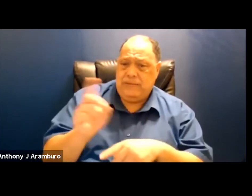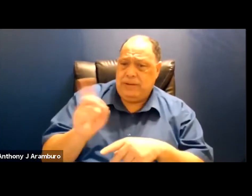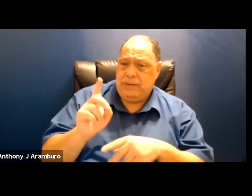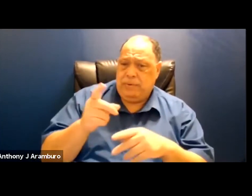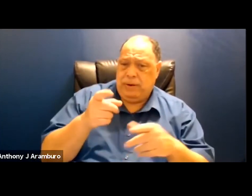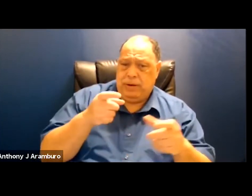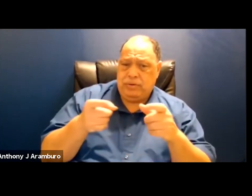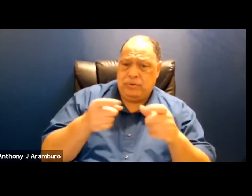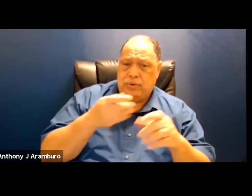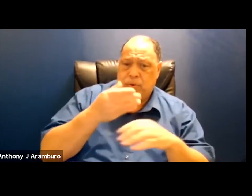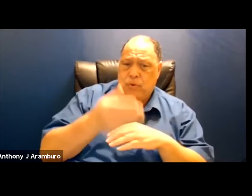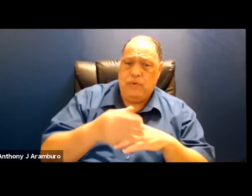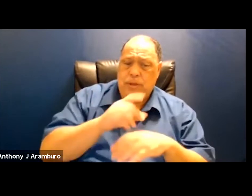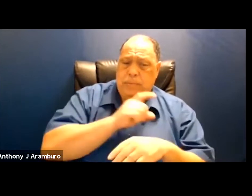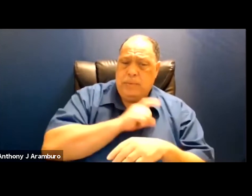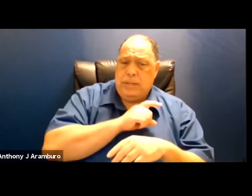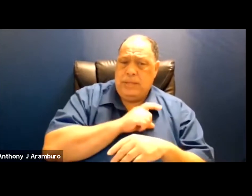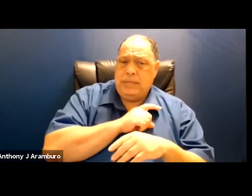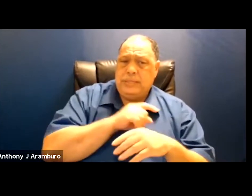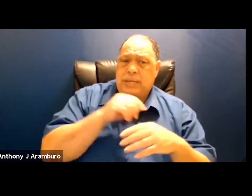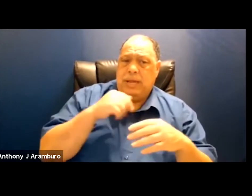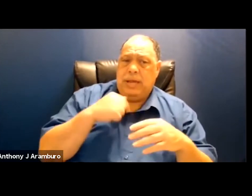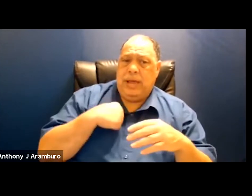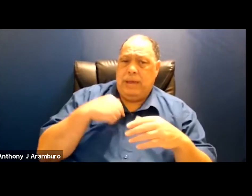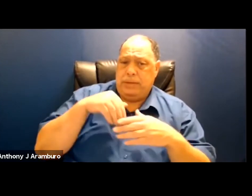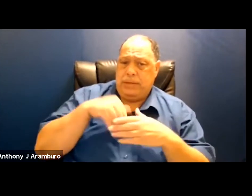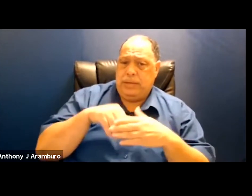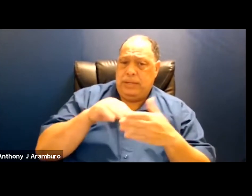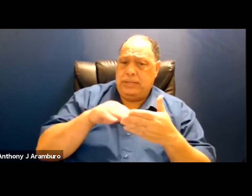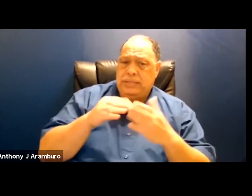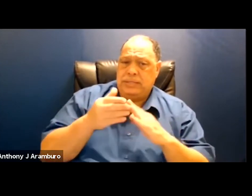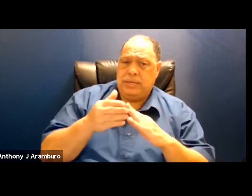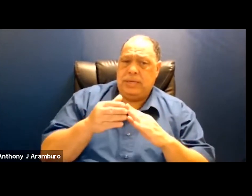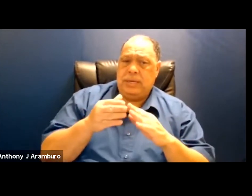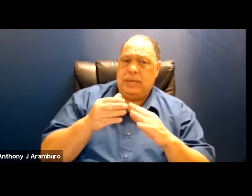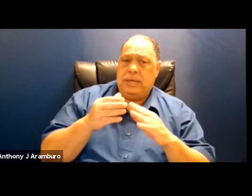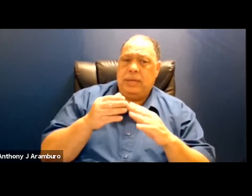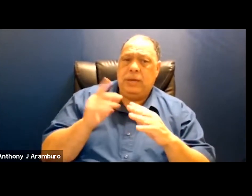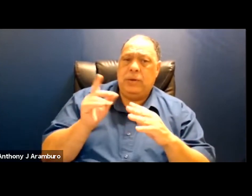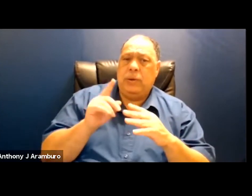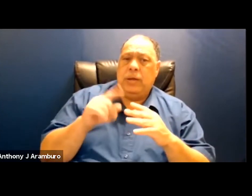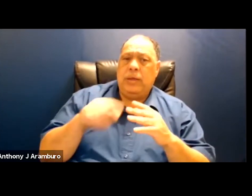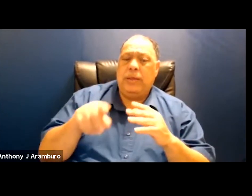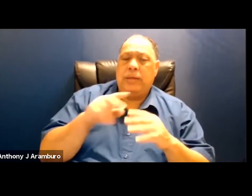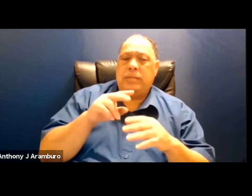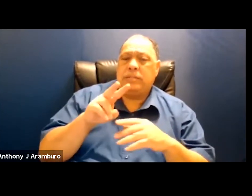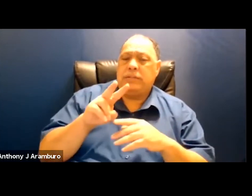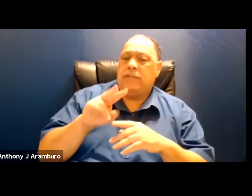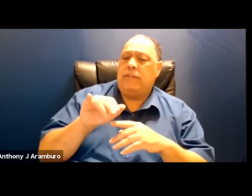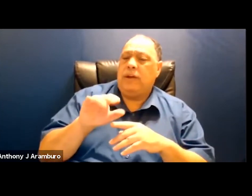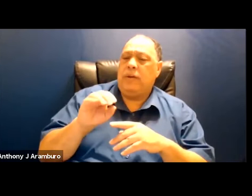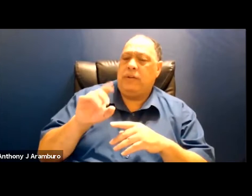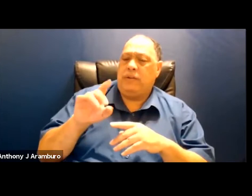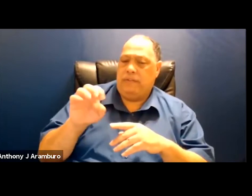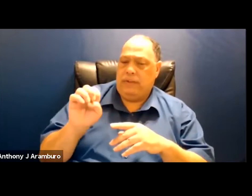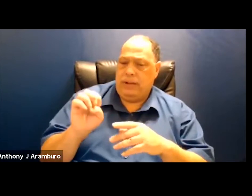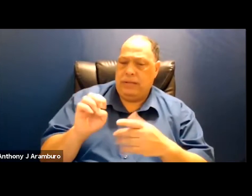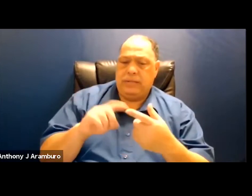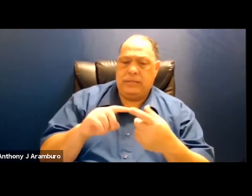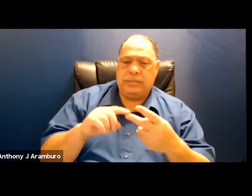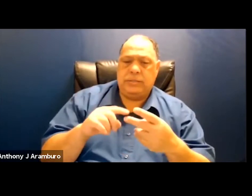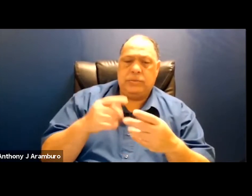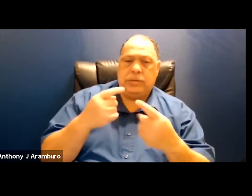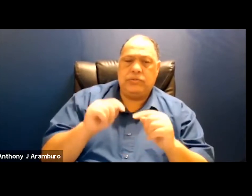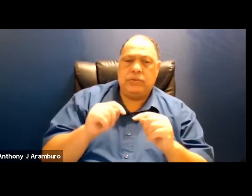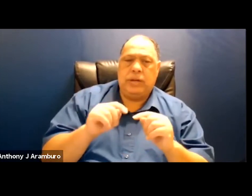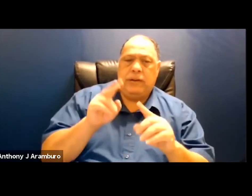police you know i've been in this city for a long time and i've been a part of um where there's police violence has jumped out against me and other people we've you know sometimes tried to